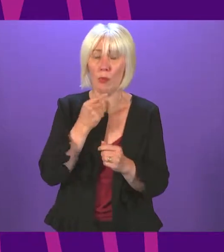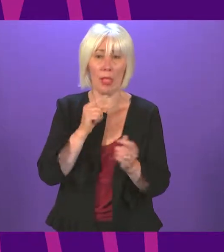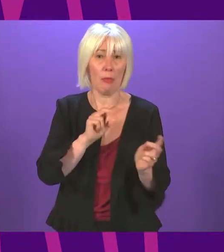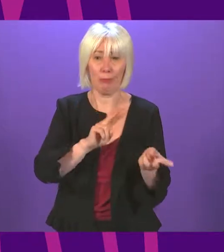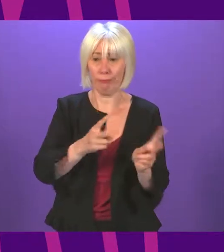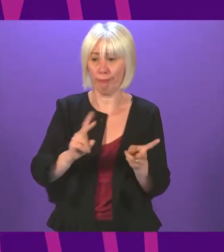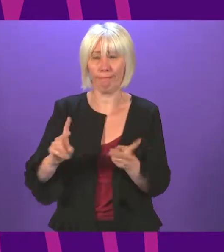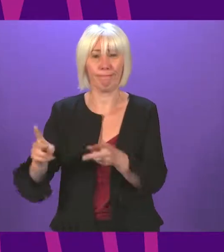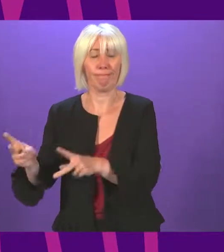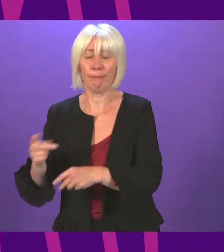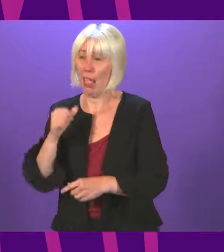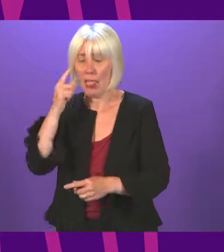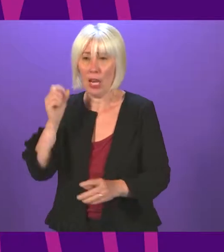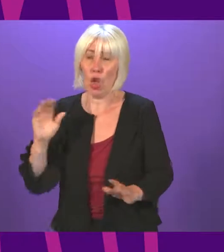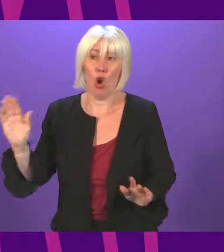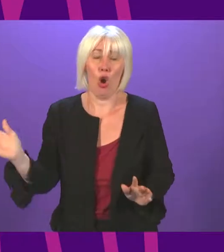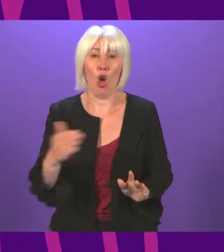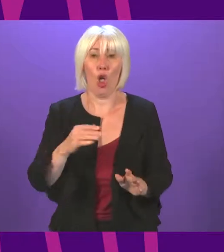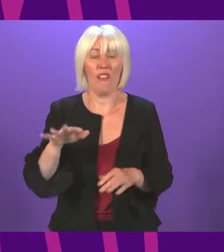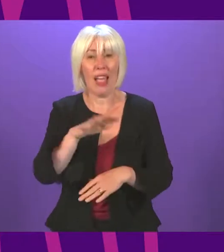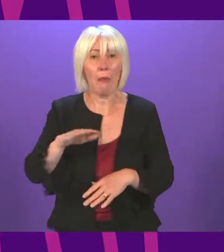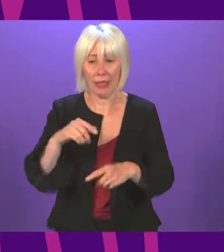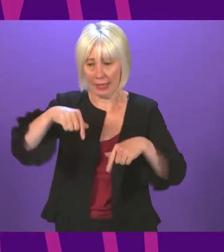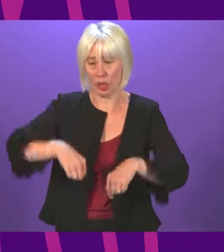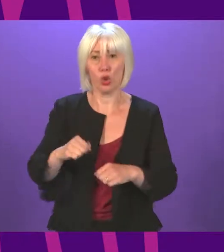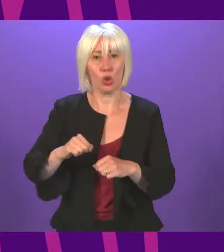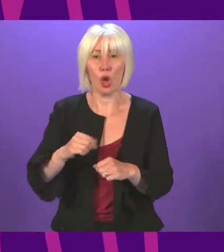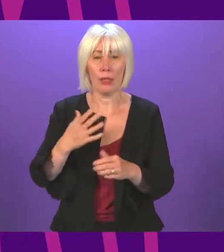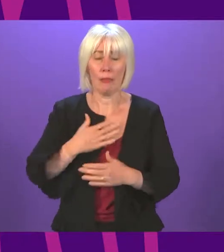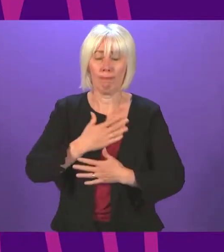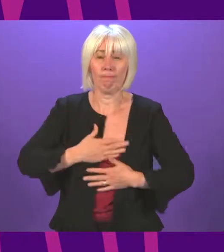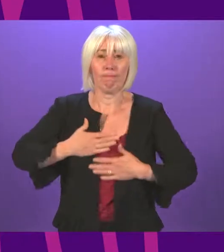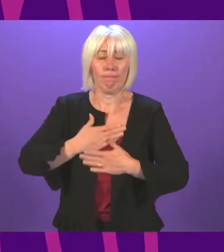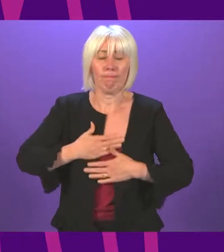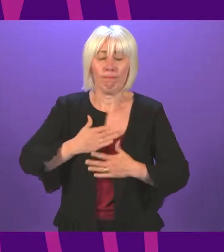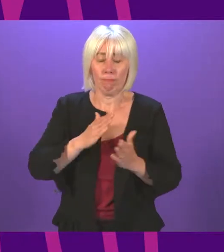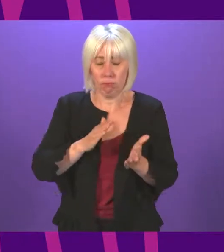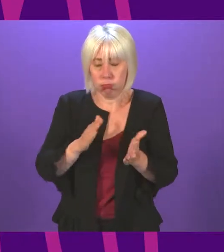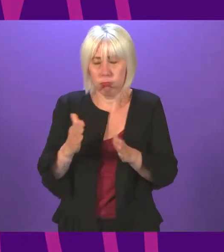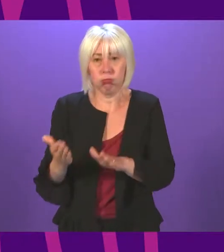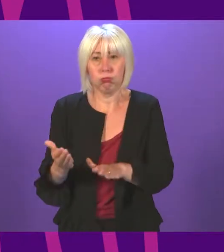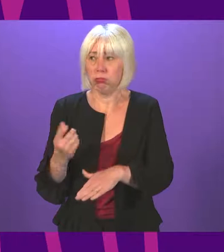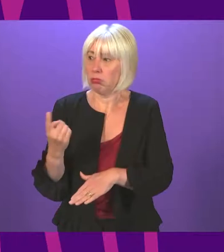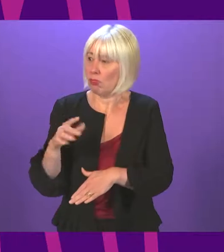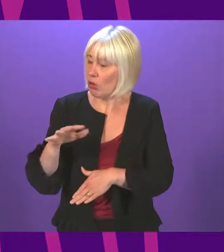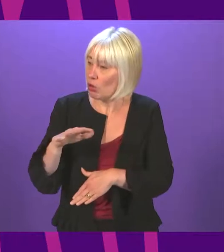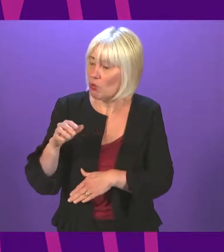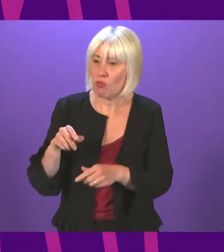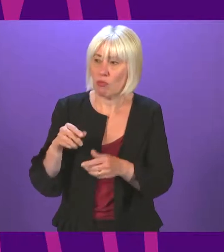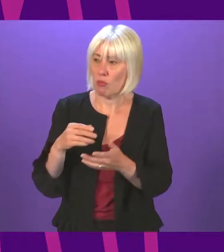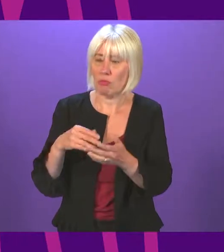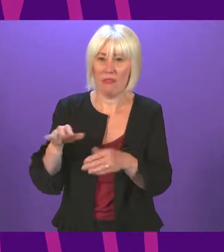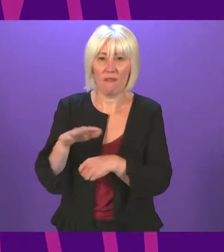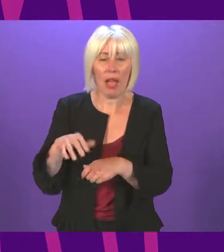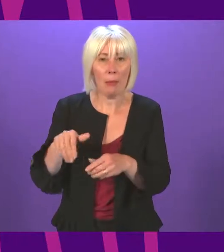Almost every family across our country has grieved the loss of a relative or a wider